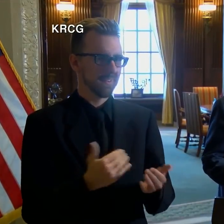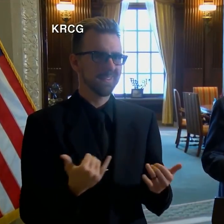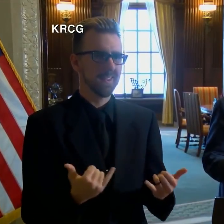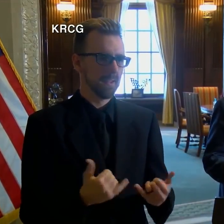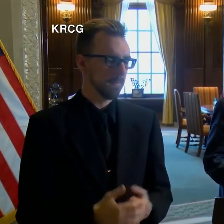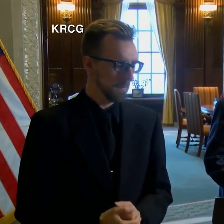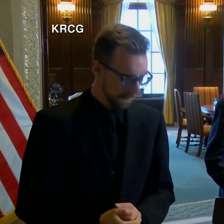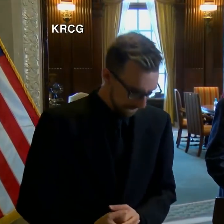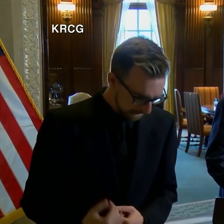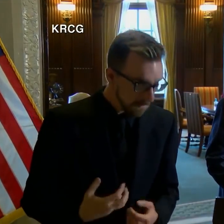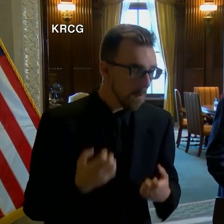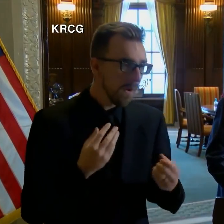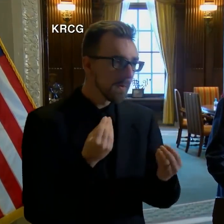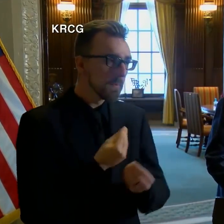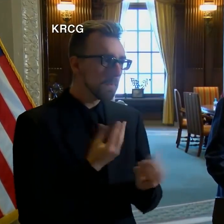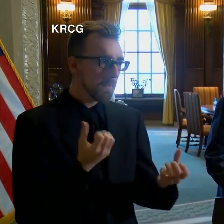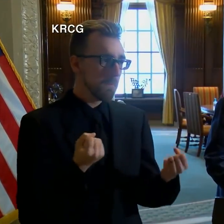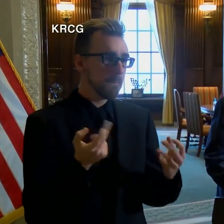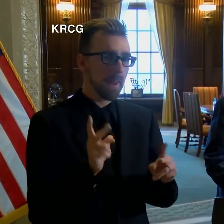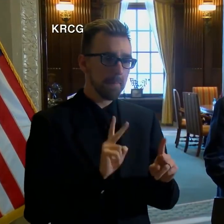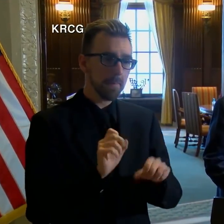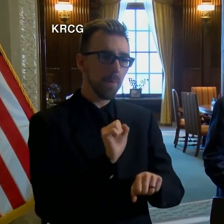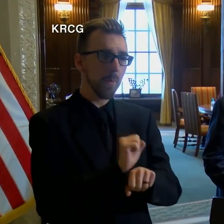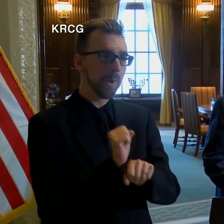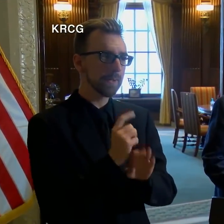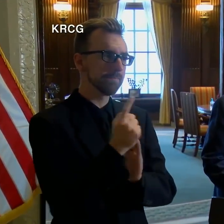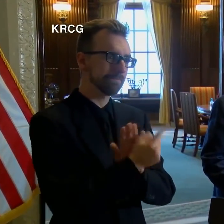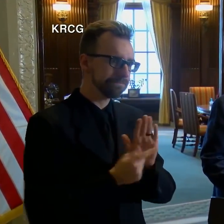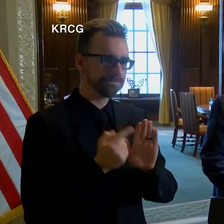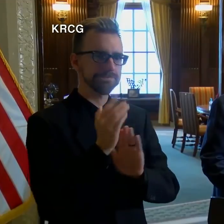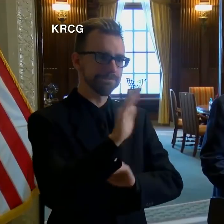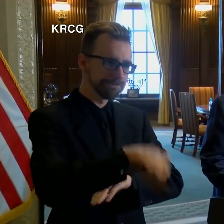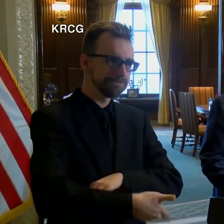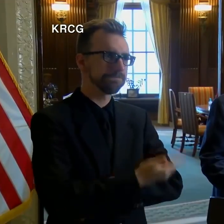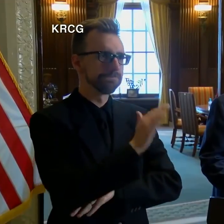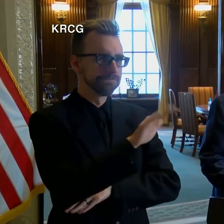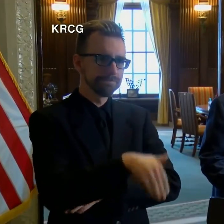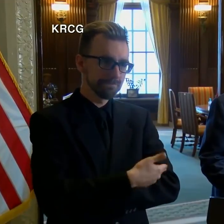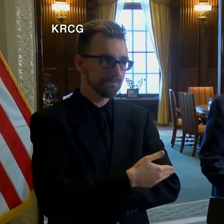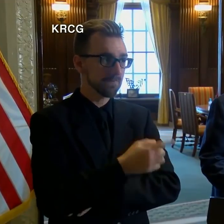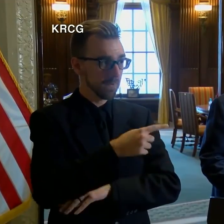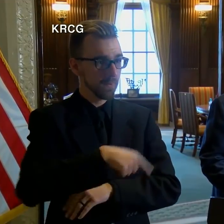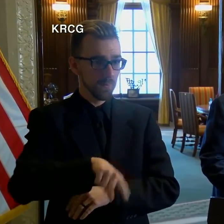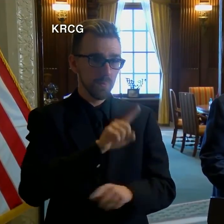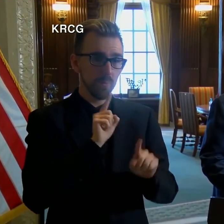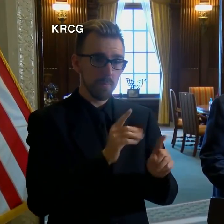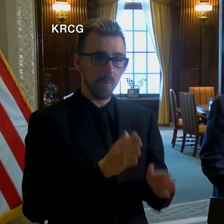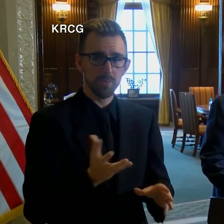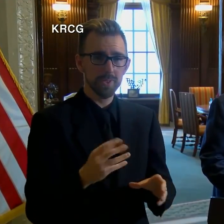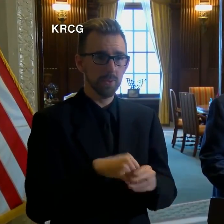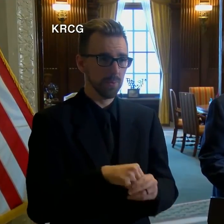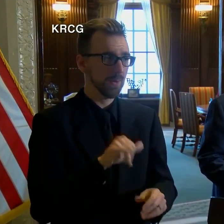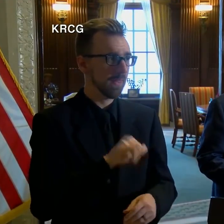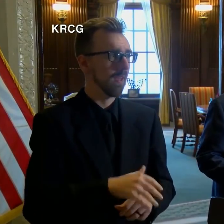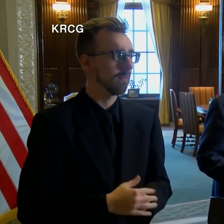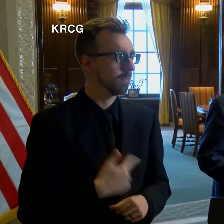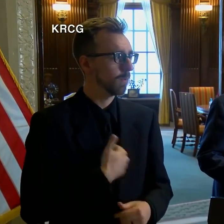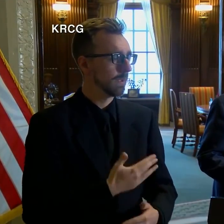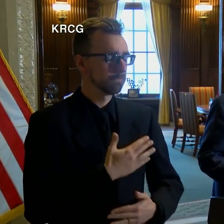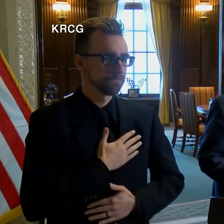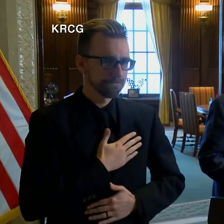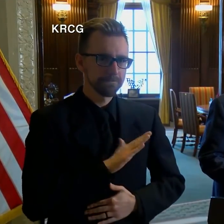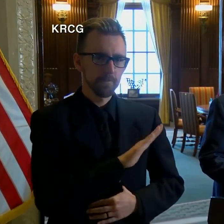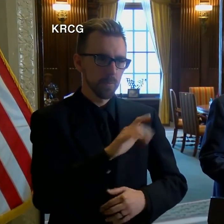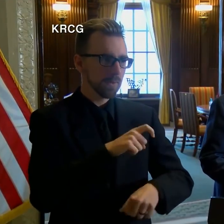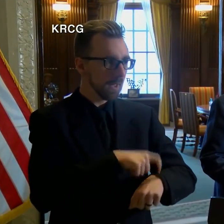I just want to be able to say there are many people working around the clock right now, you all included. And we appreciate your time and